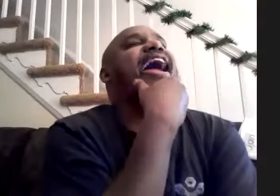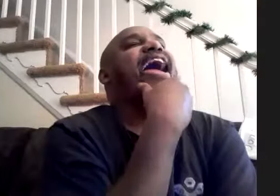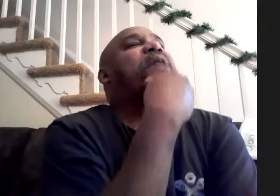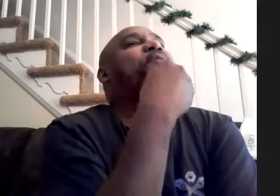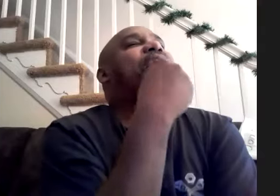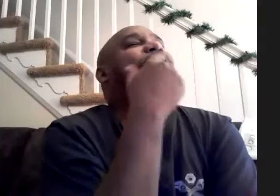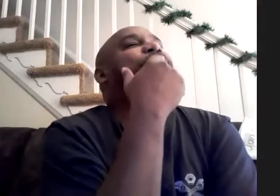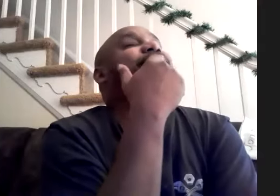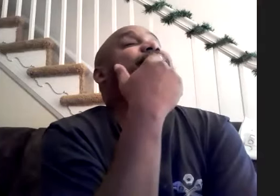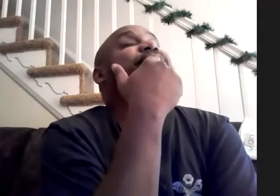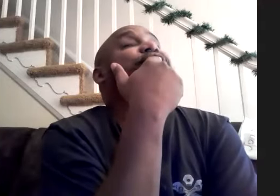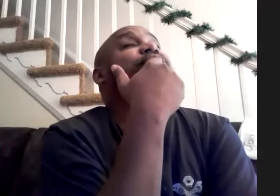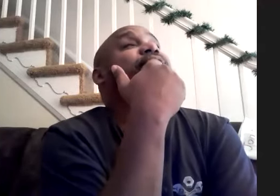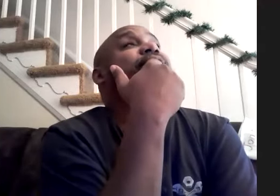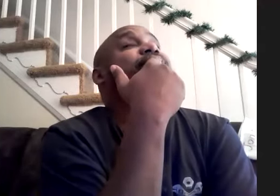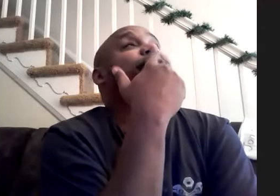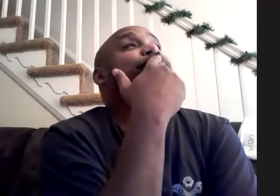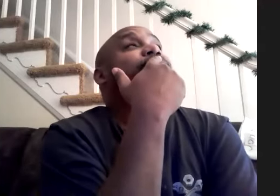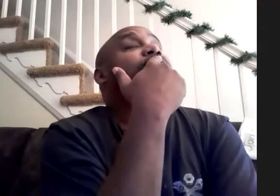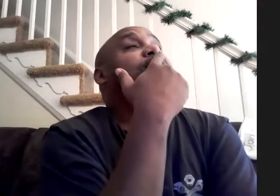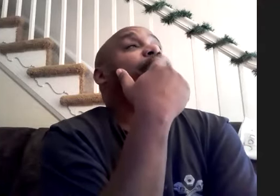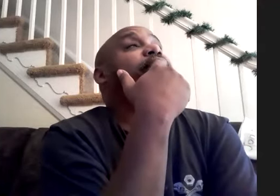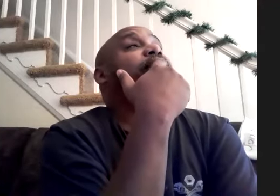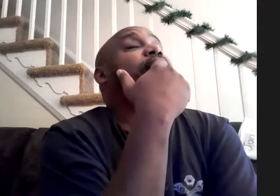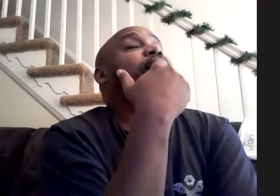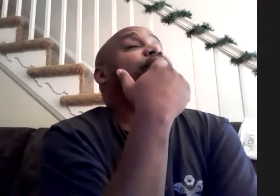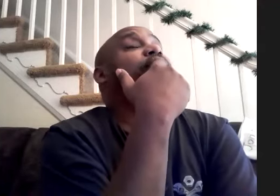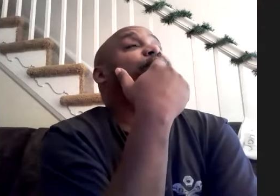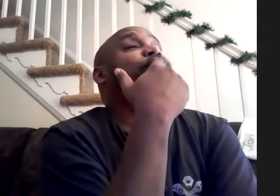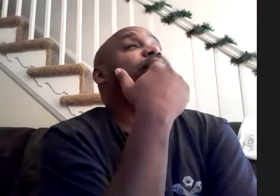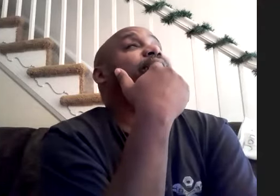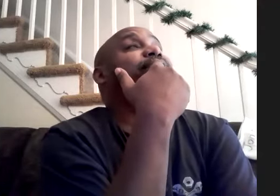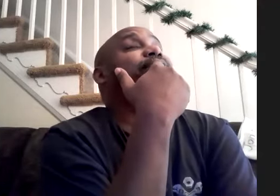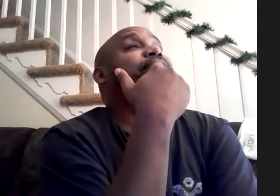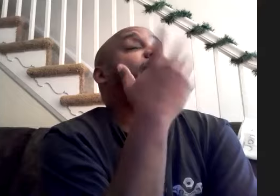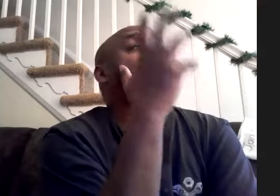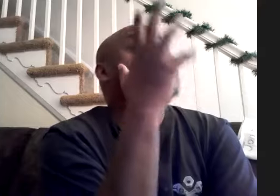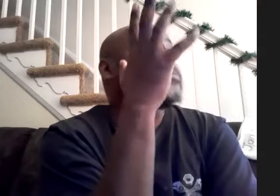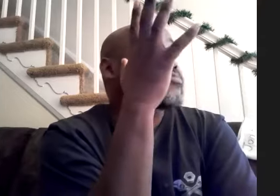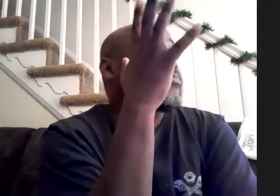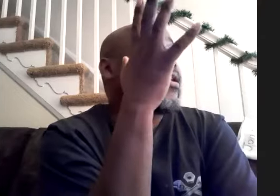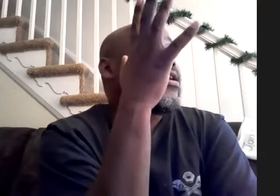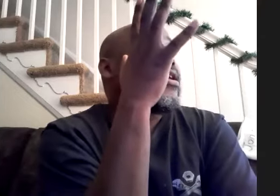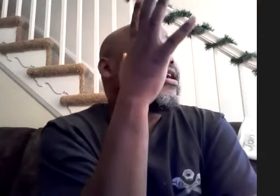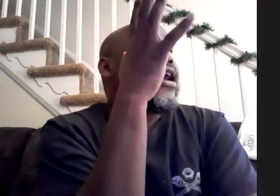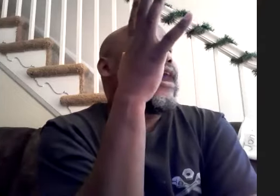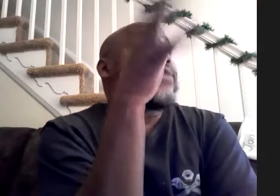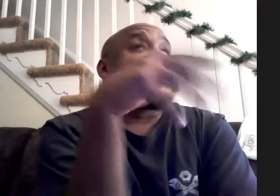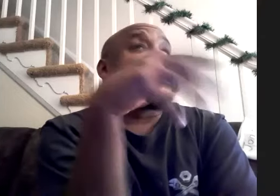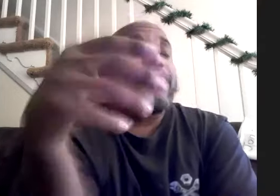well it's interesting because i mean i've come to realize that i'm going to tie some other